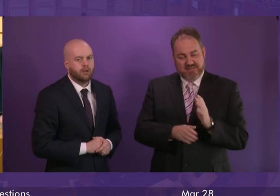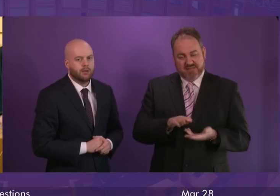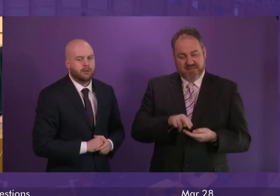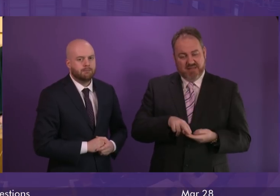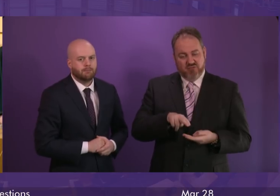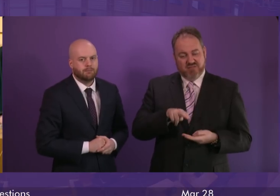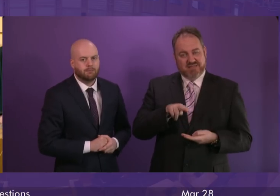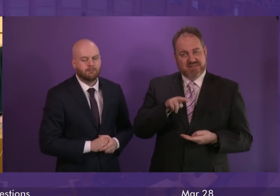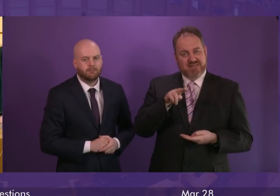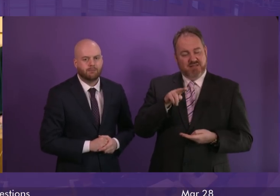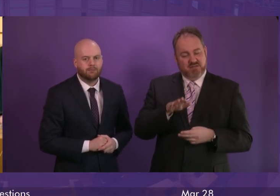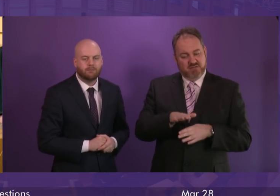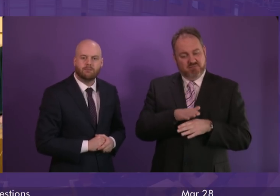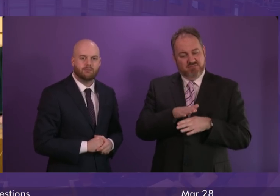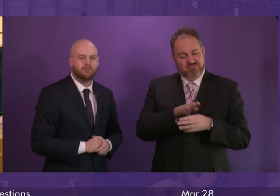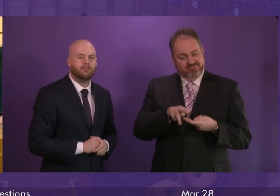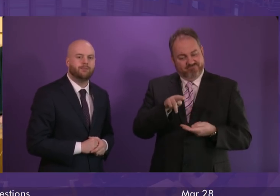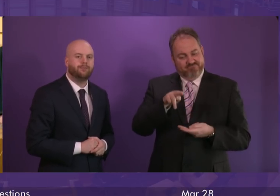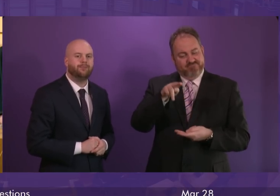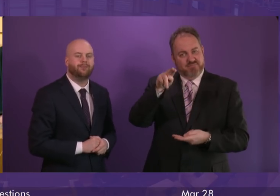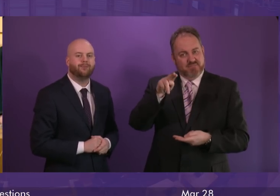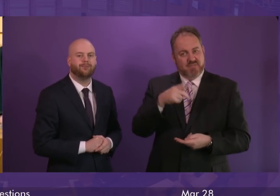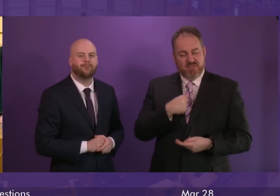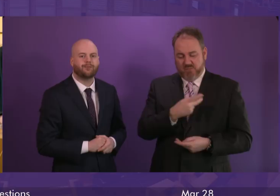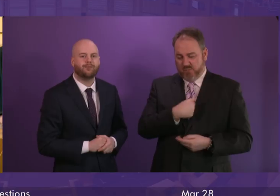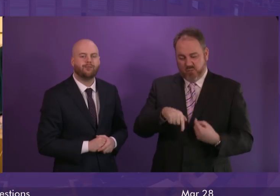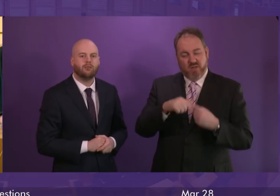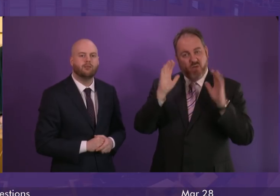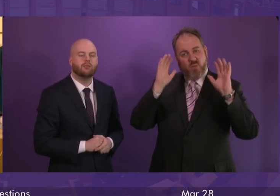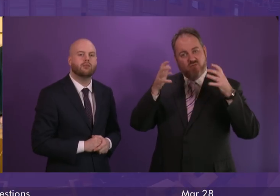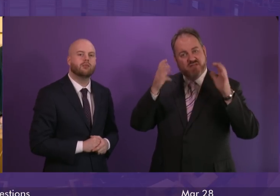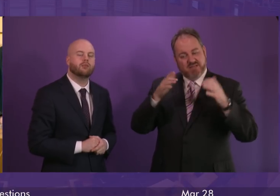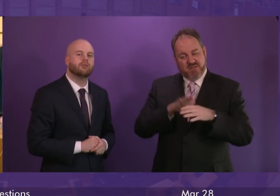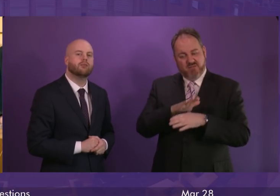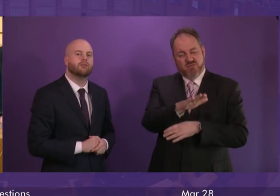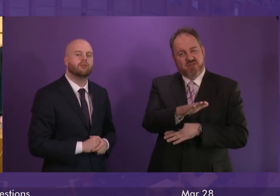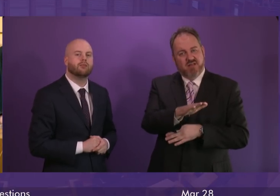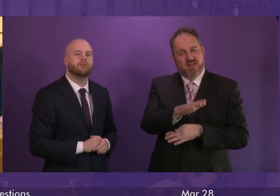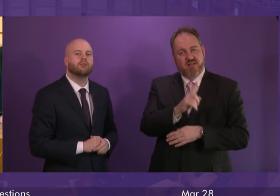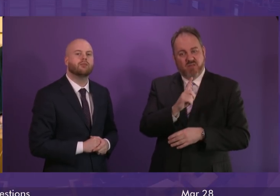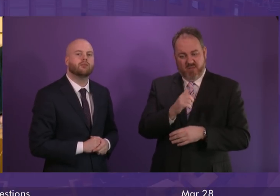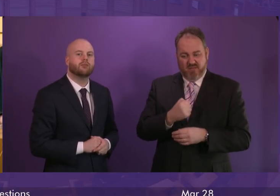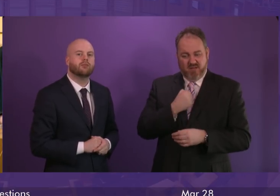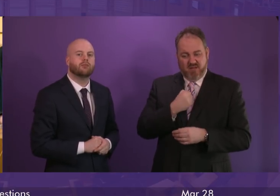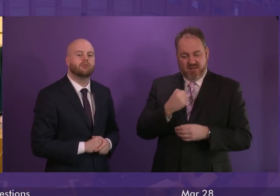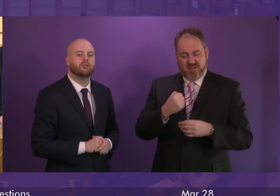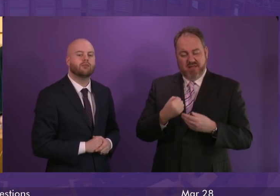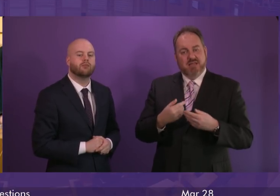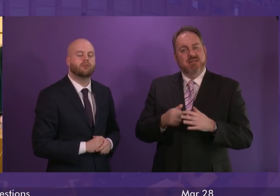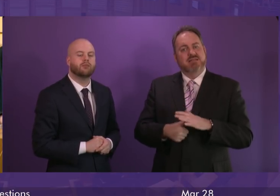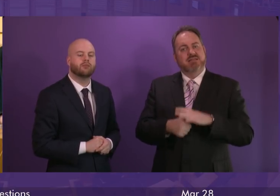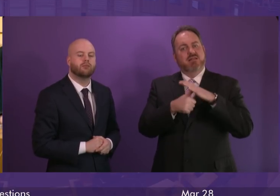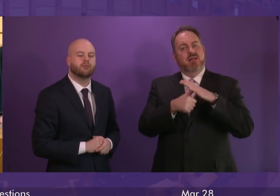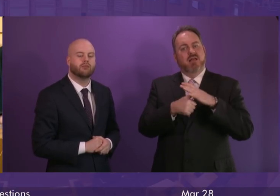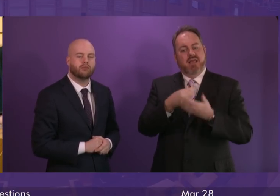clear that she shares my anger and frustration too that this worrying rise, in the words of the senior economic analyst at the